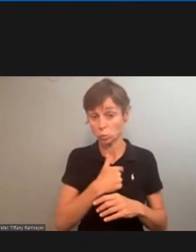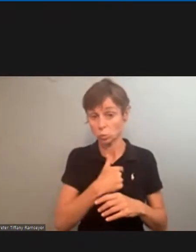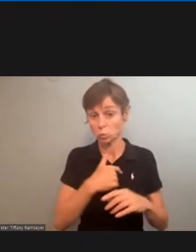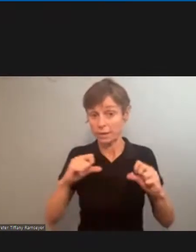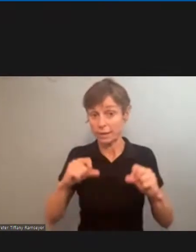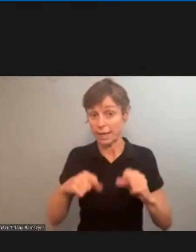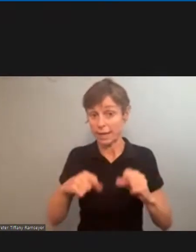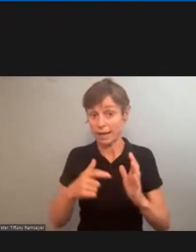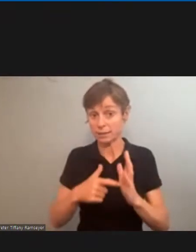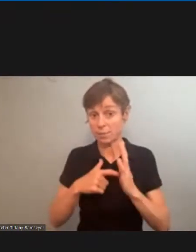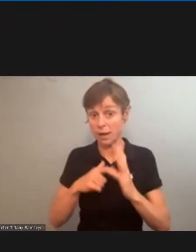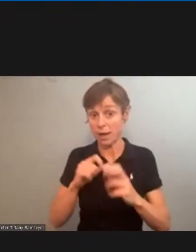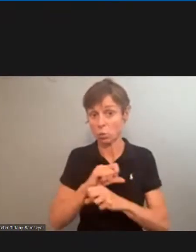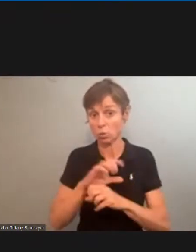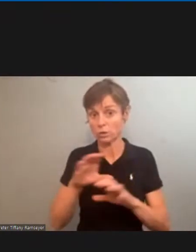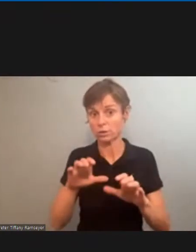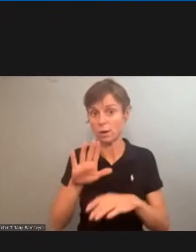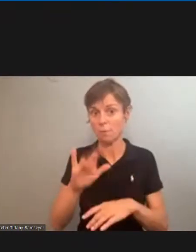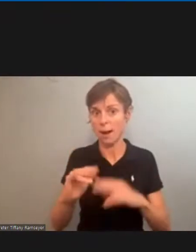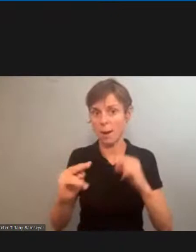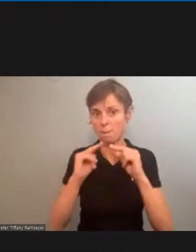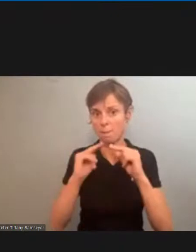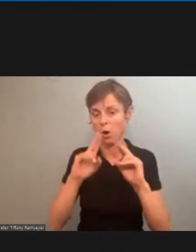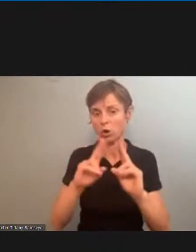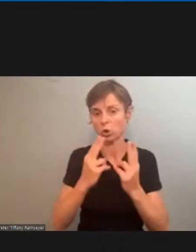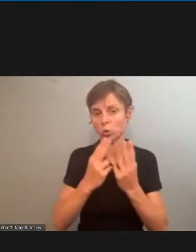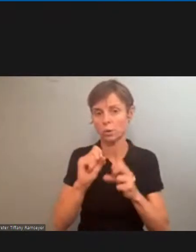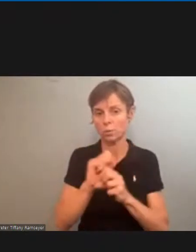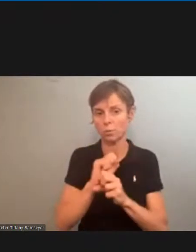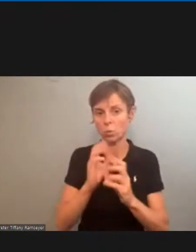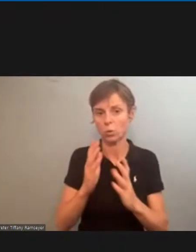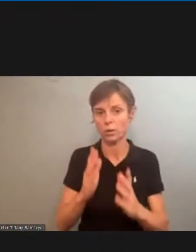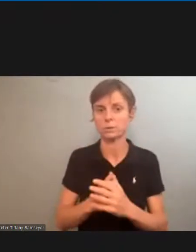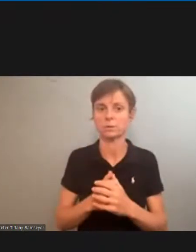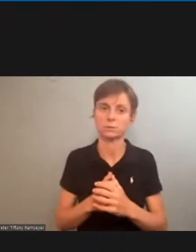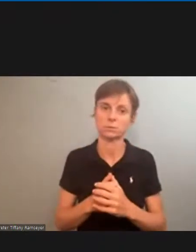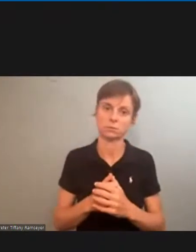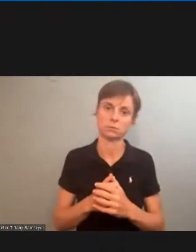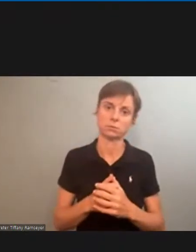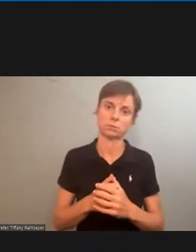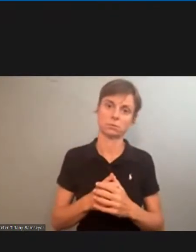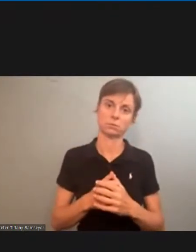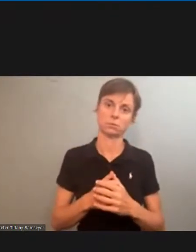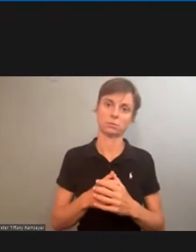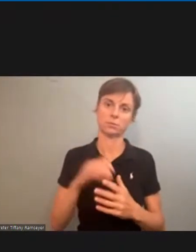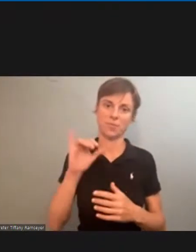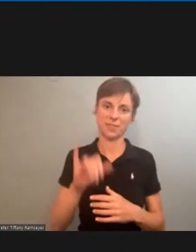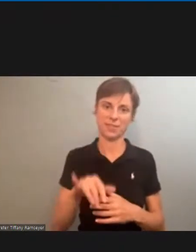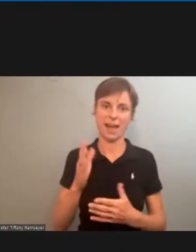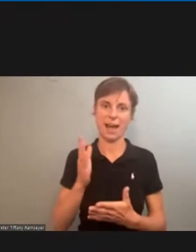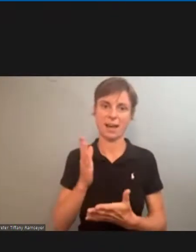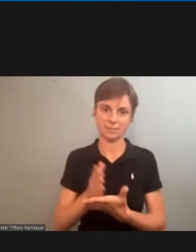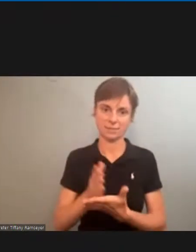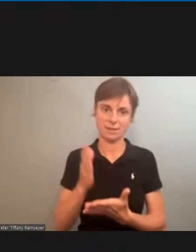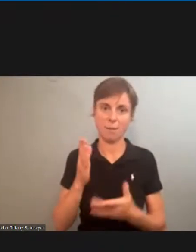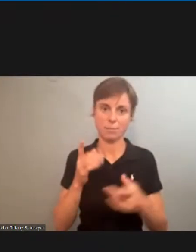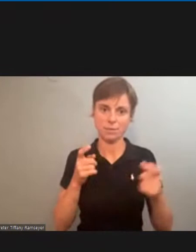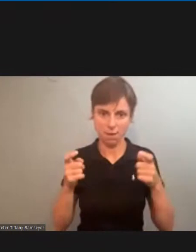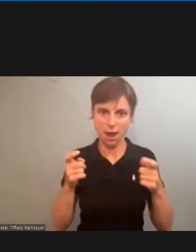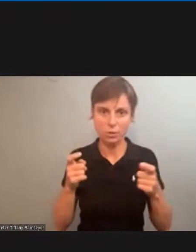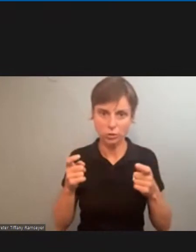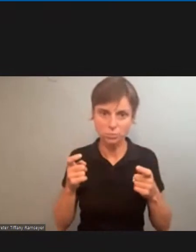that the work is done by bargaining unit employees. And what that does is stops management